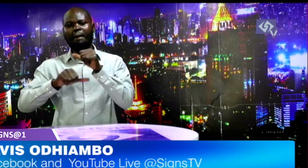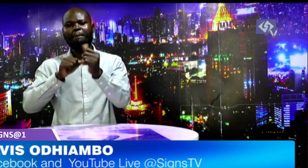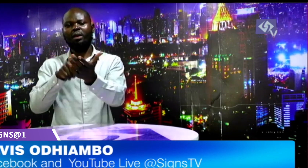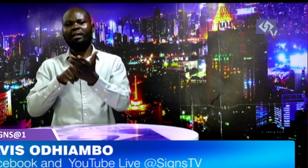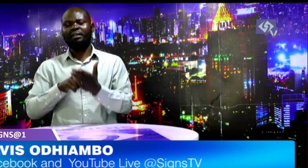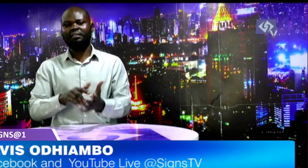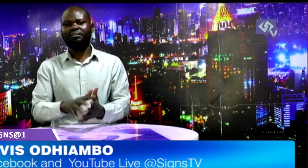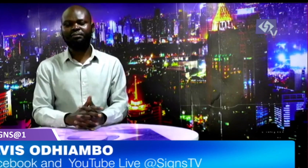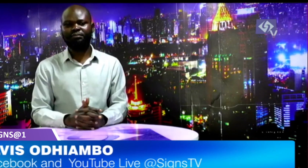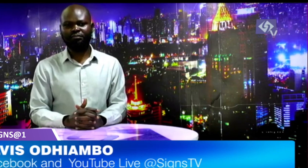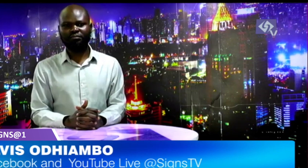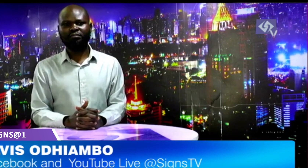doubt